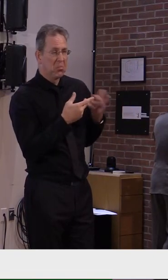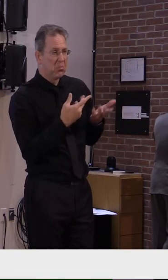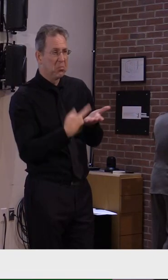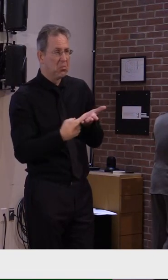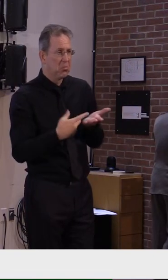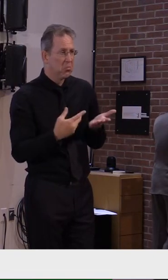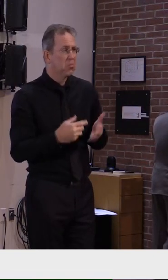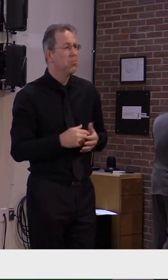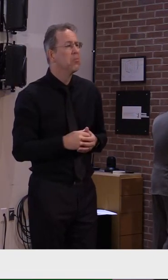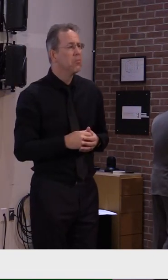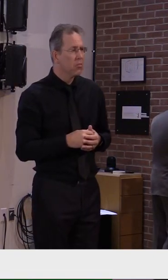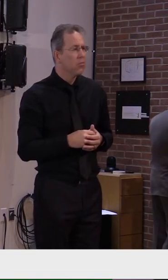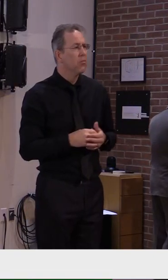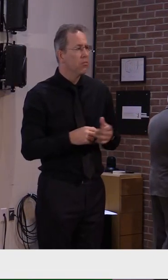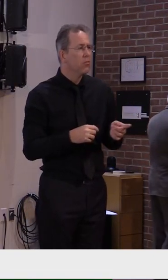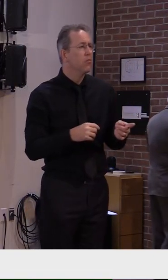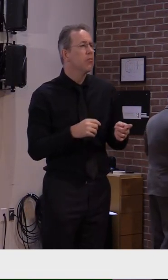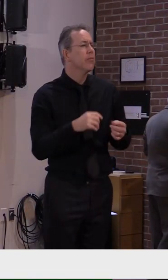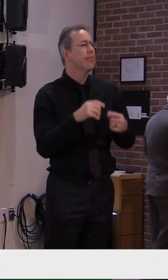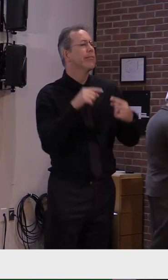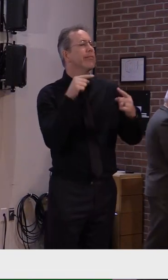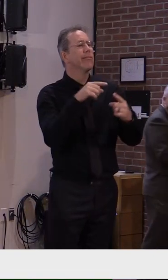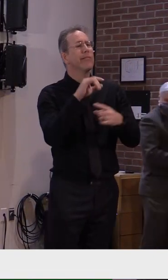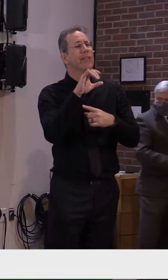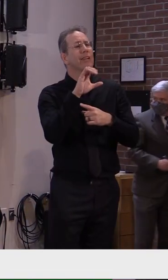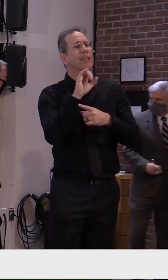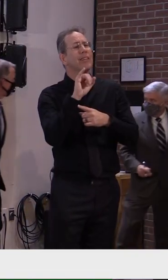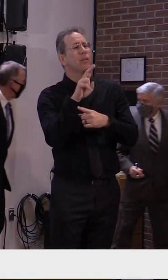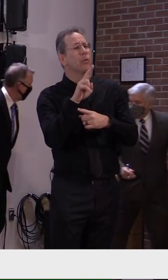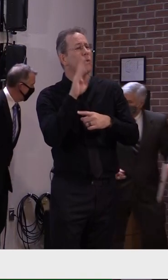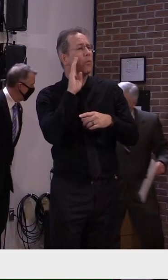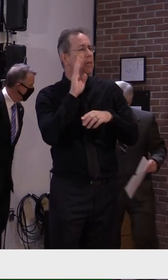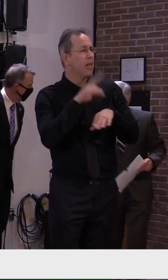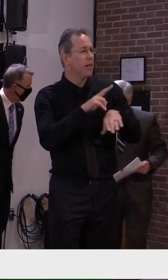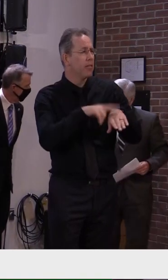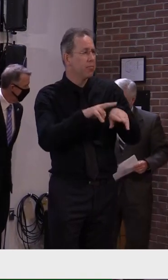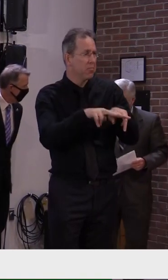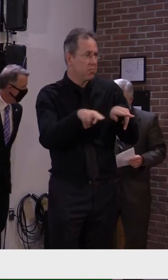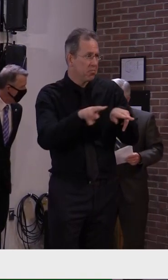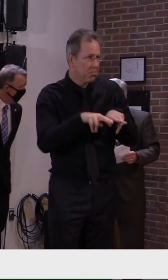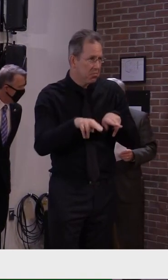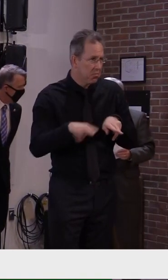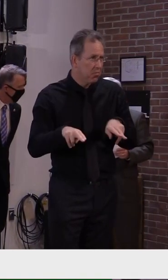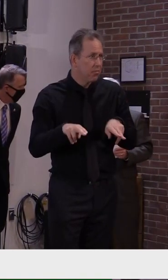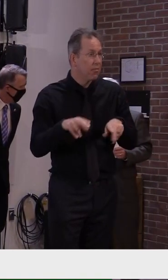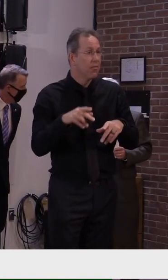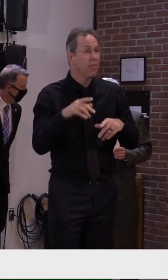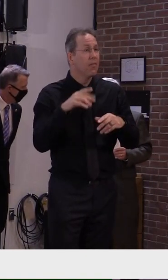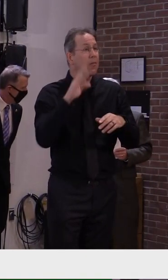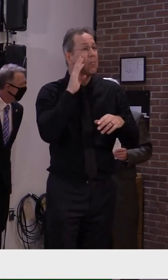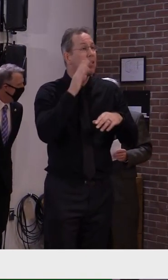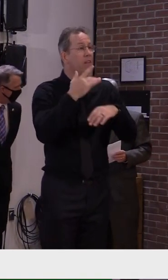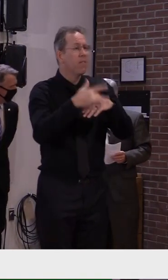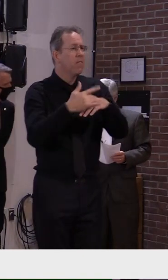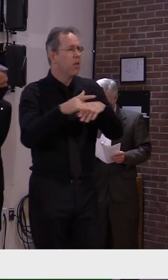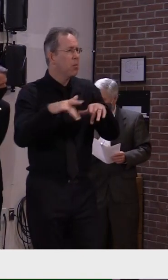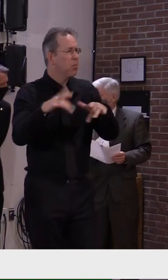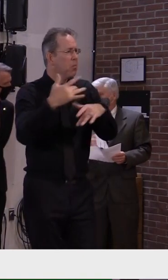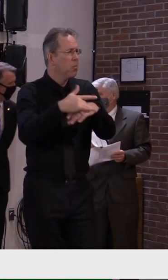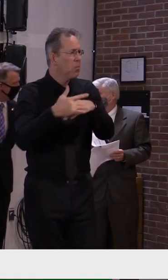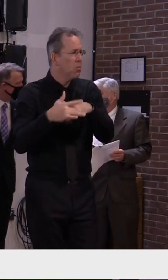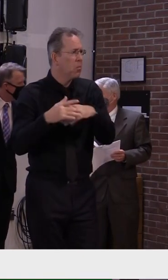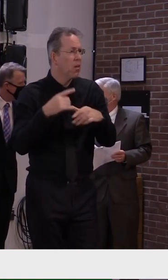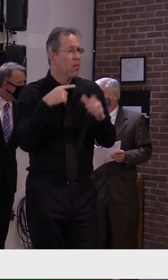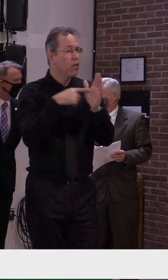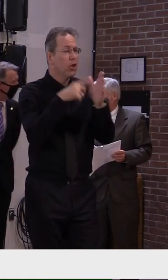front, we have north of 40 available ICU beds. So that will be in our presentation online. And certainly well